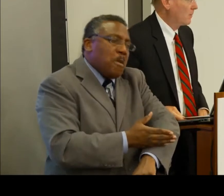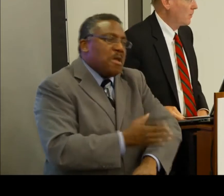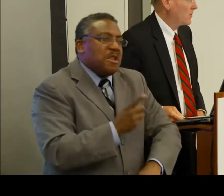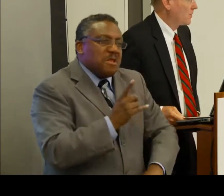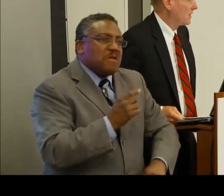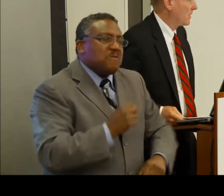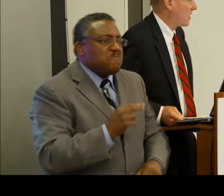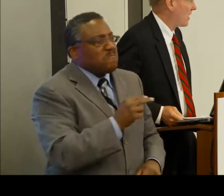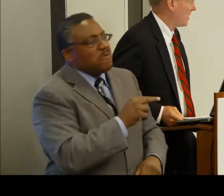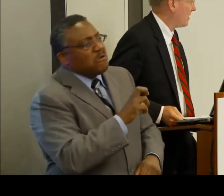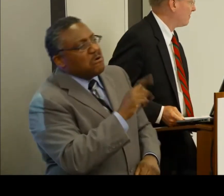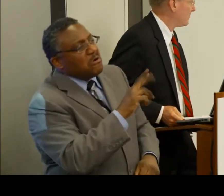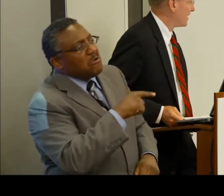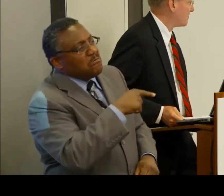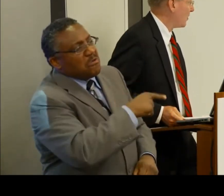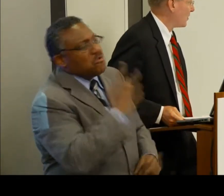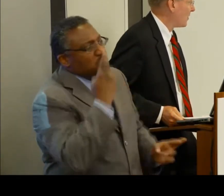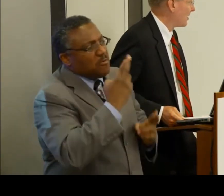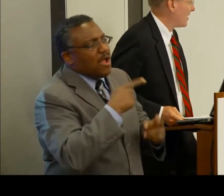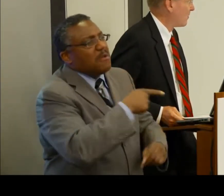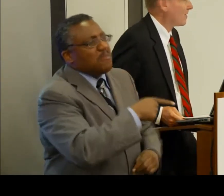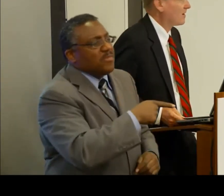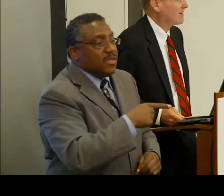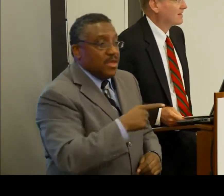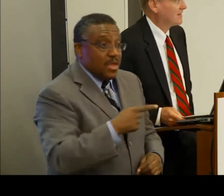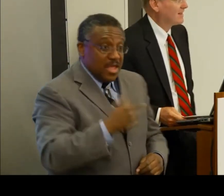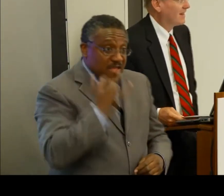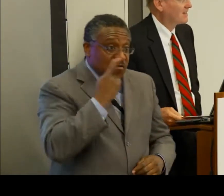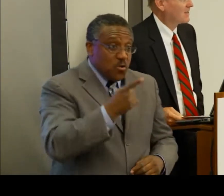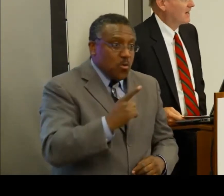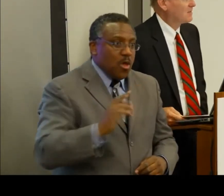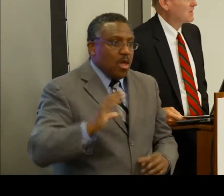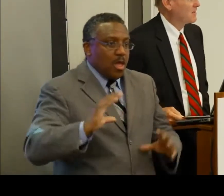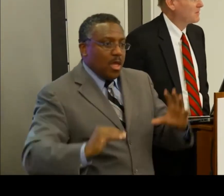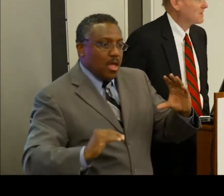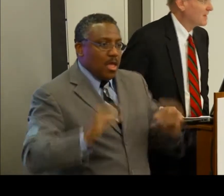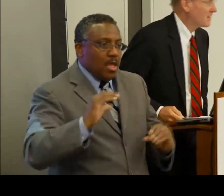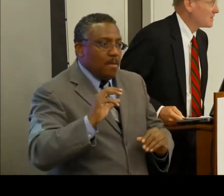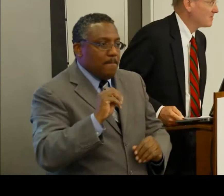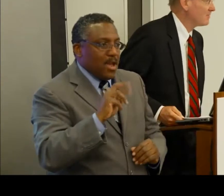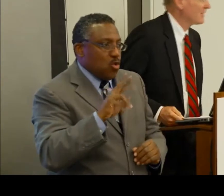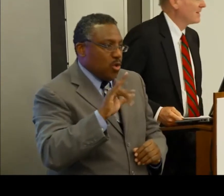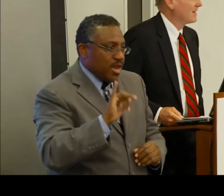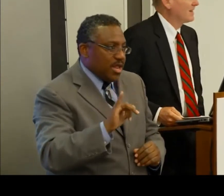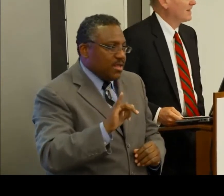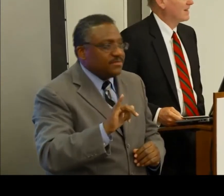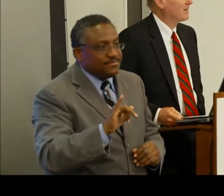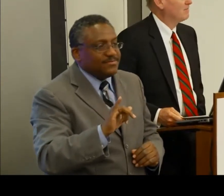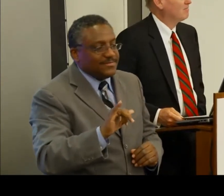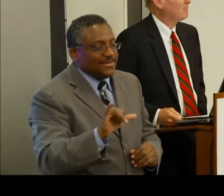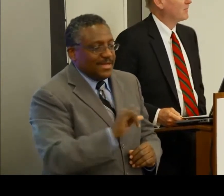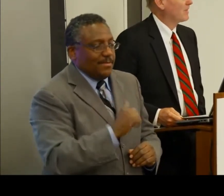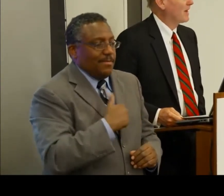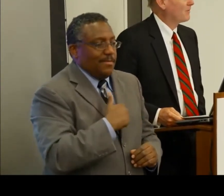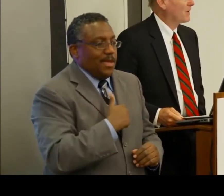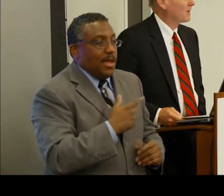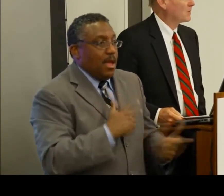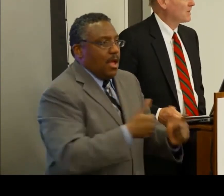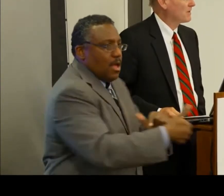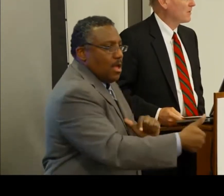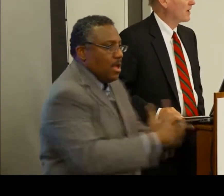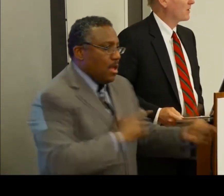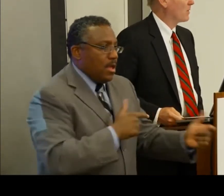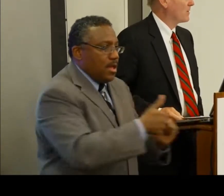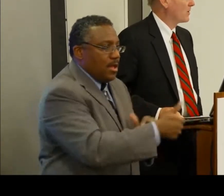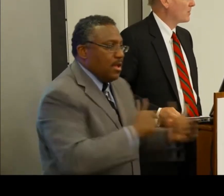when you were in the minority, as both Earl and I were at times, at different times, that